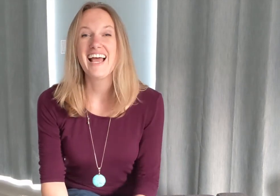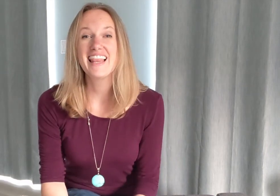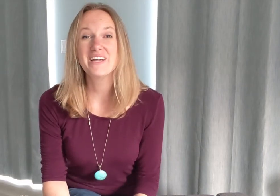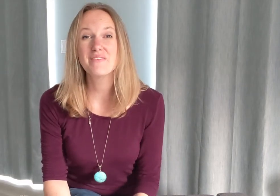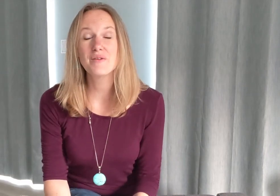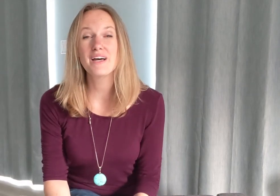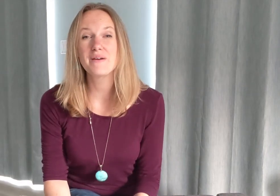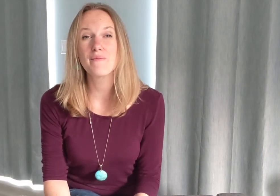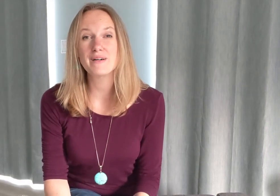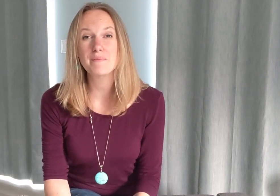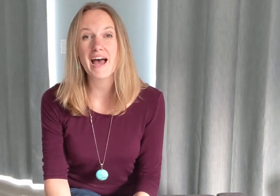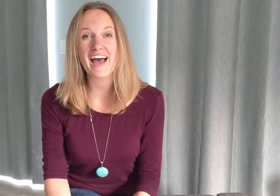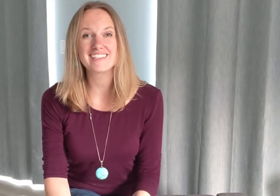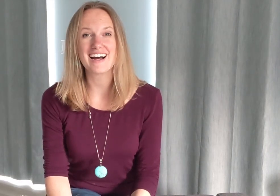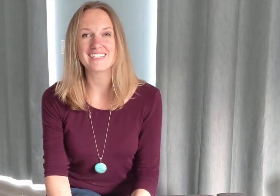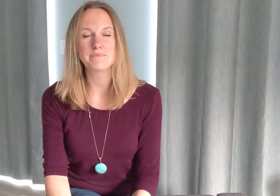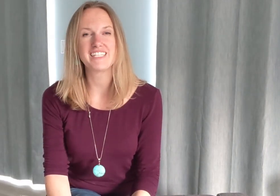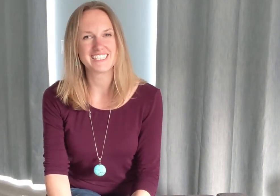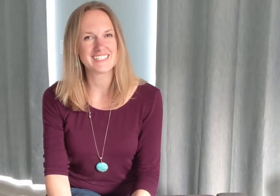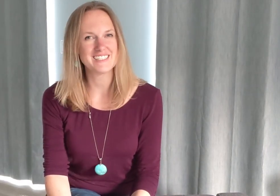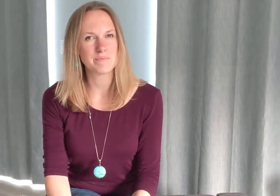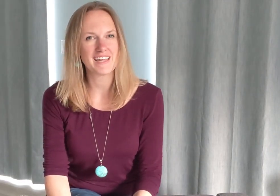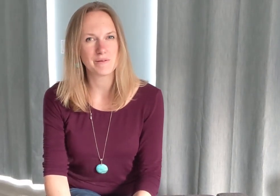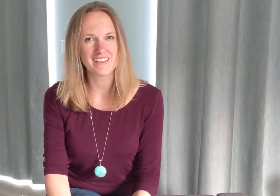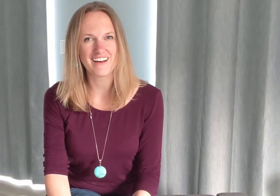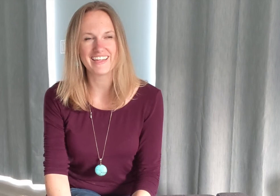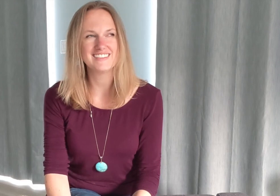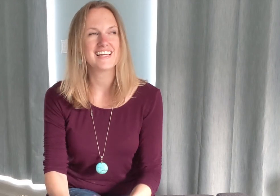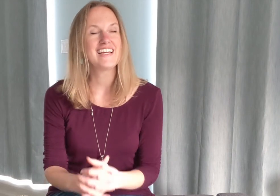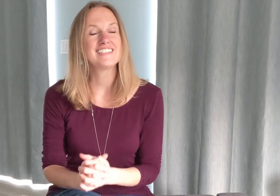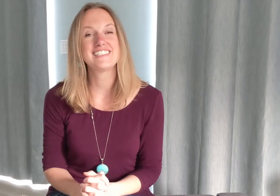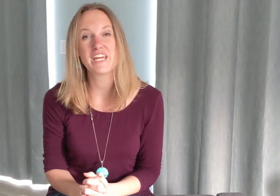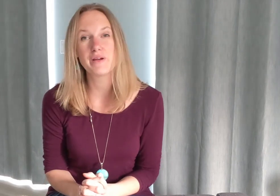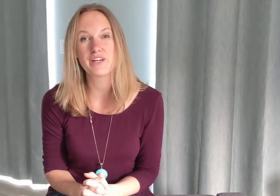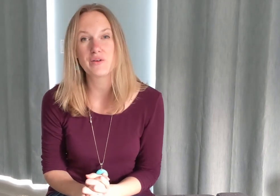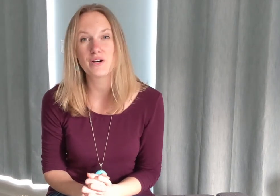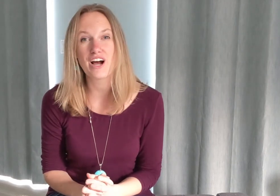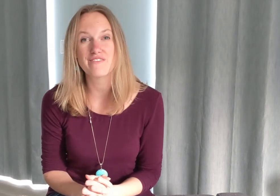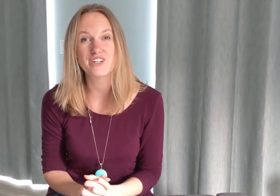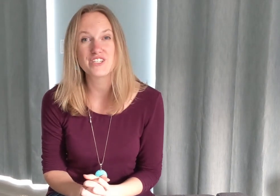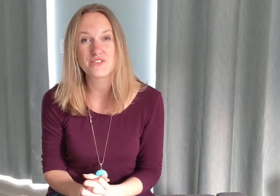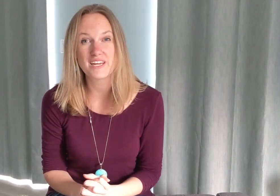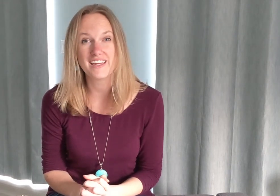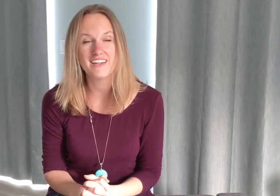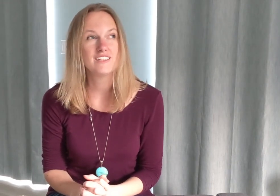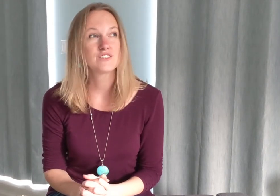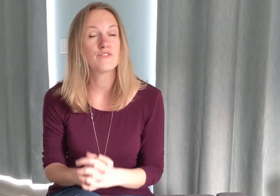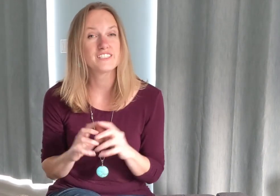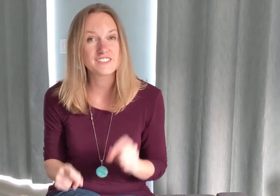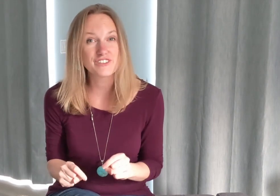Hello everyone and welcome back to I Speak Jesus by Here Be Lyons. Today we are going to work on verse 3. So if this is the first